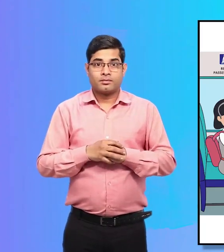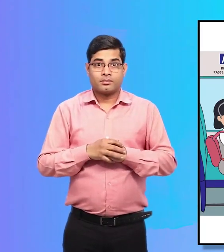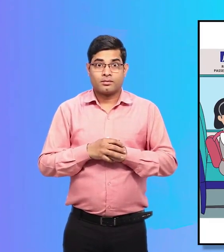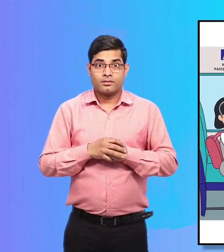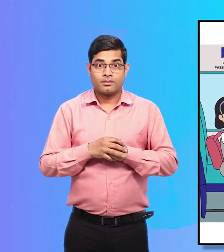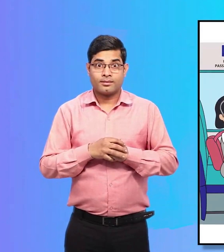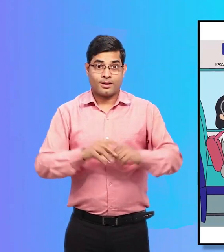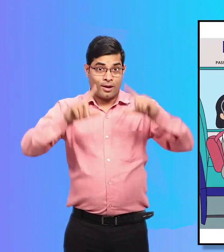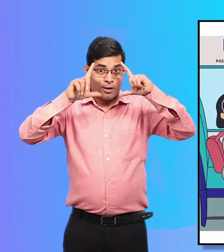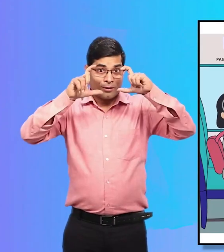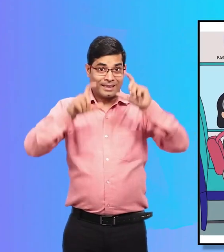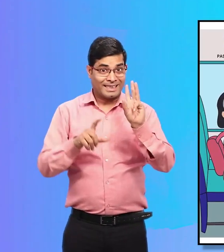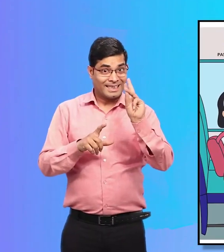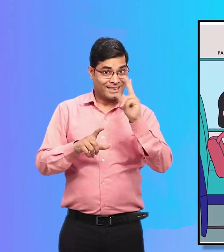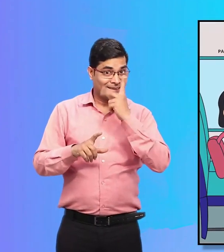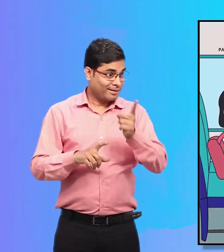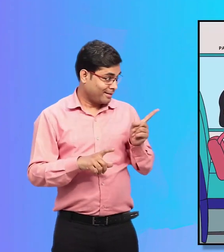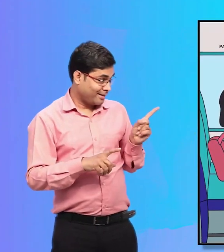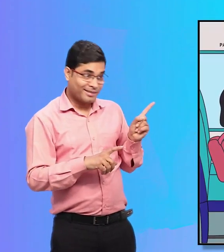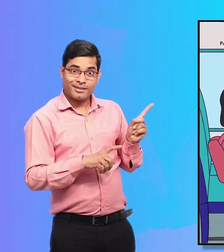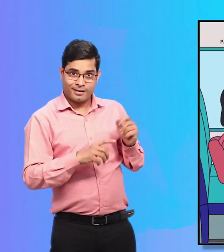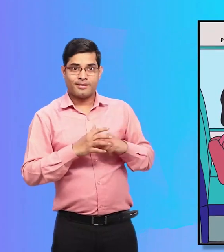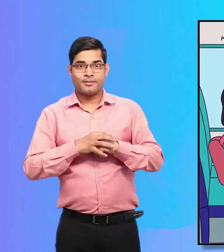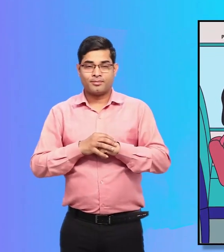The third picture shows Priya sitting on the seat